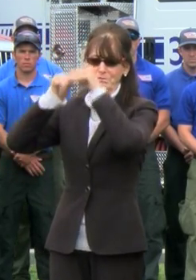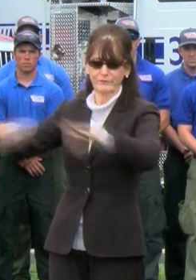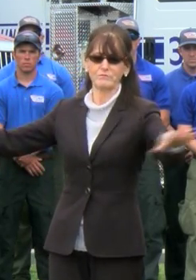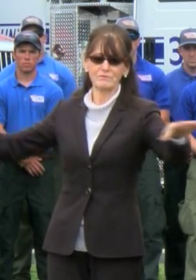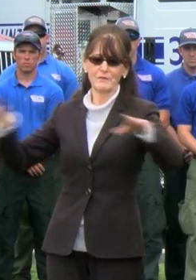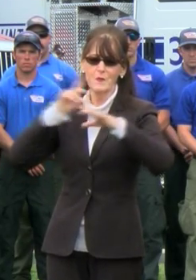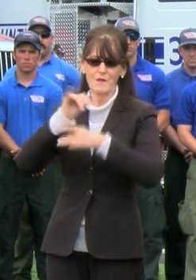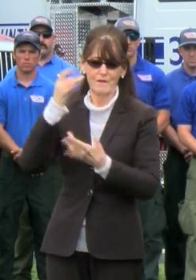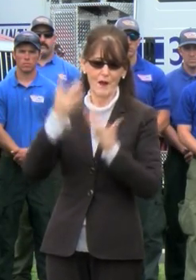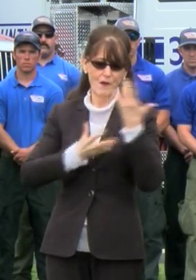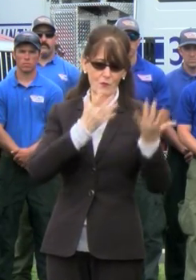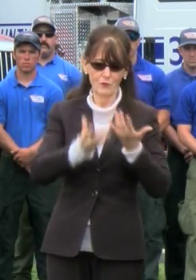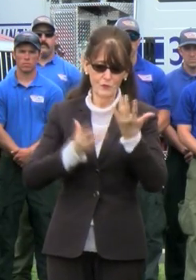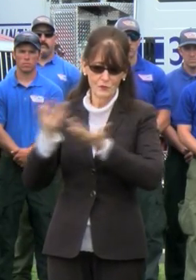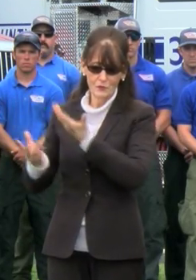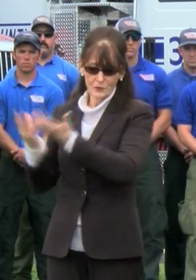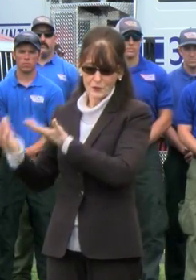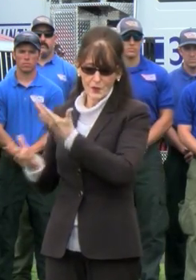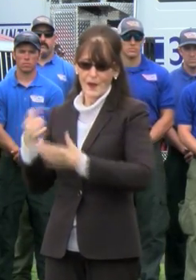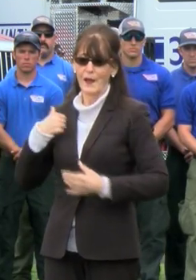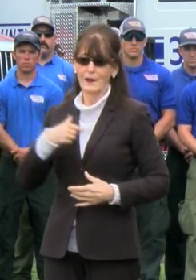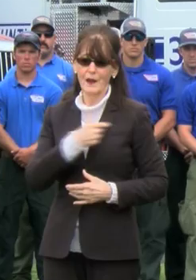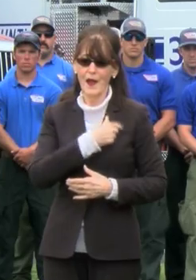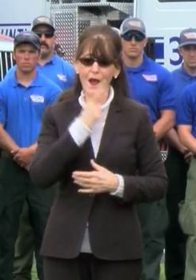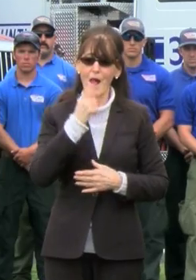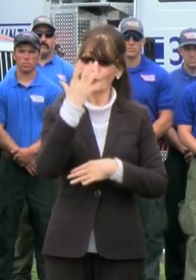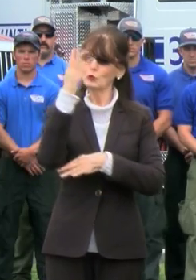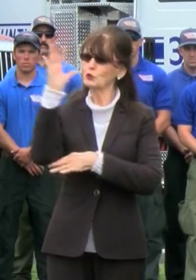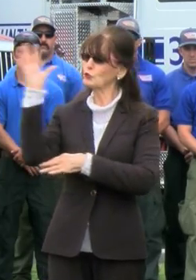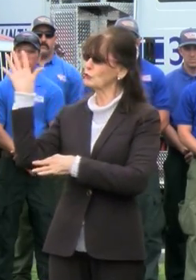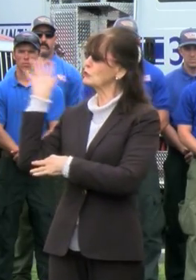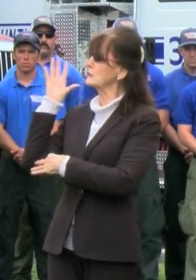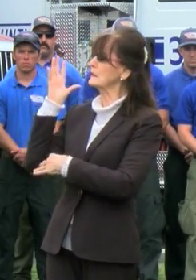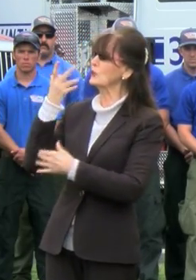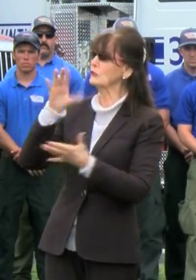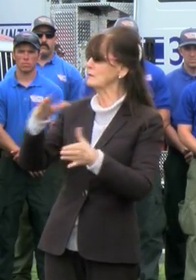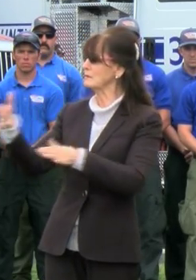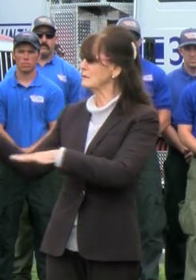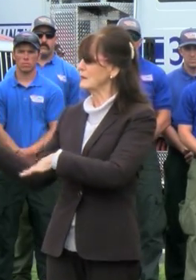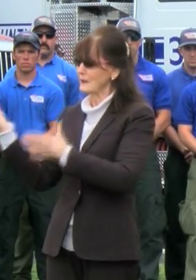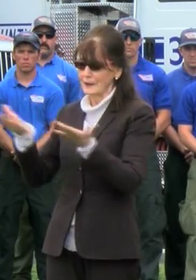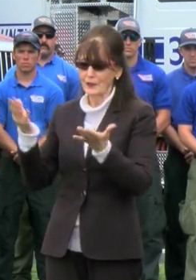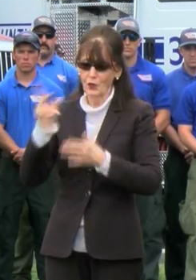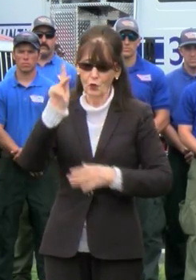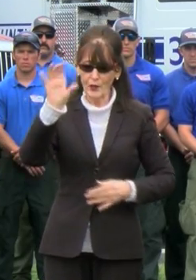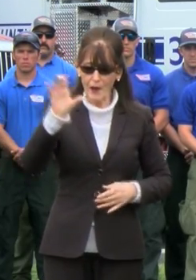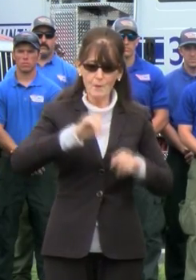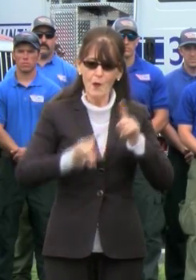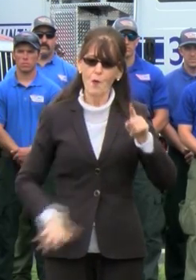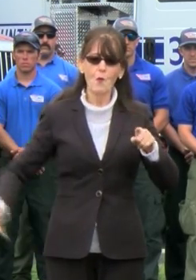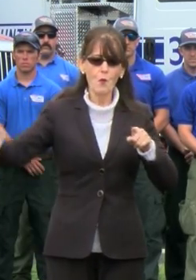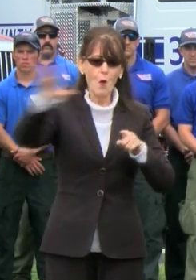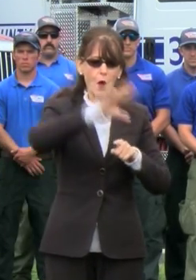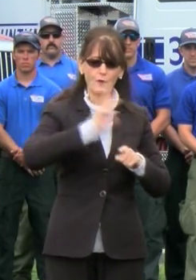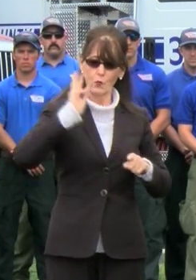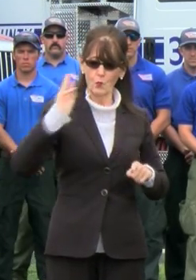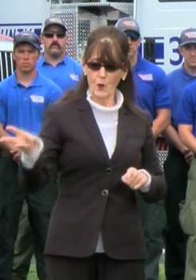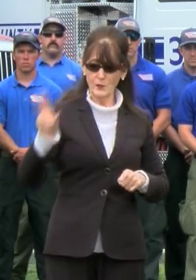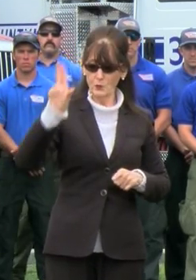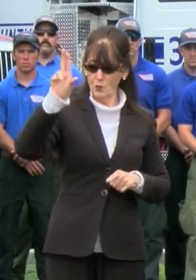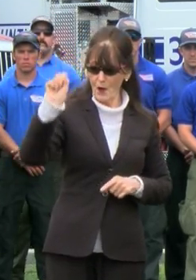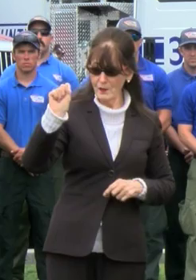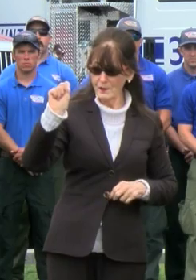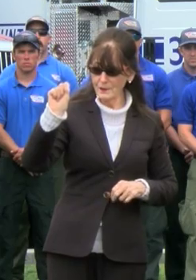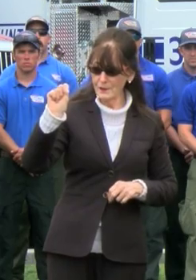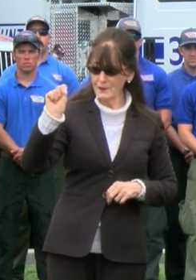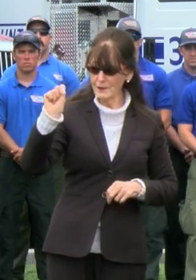wildland fire. And of course our tree mortality here not only here in Kern County but throughout the western United States